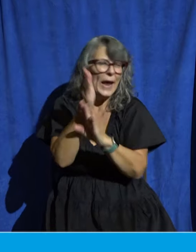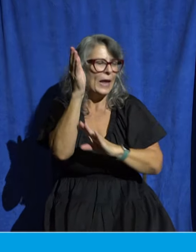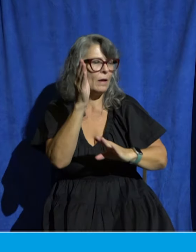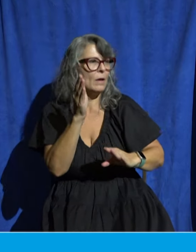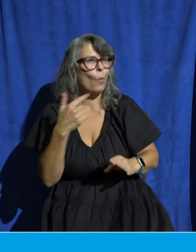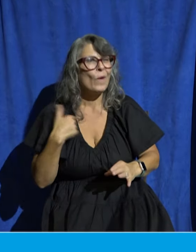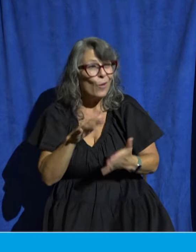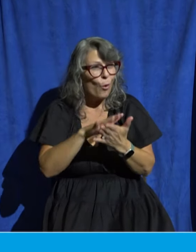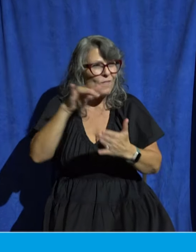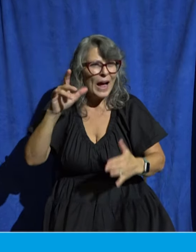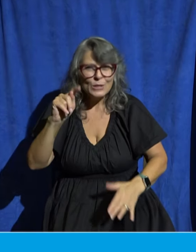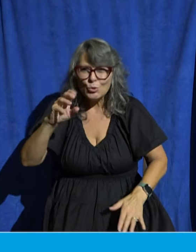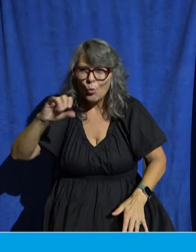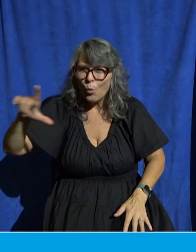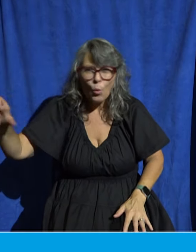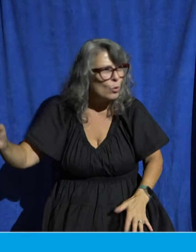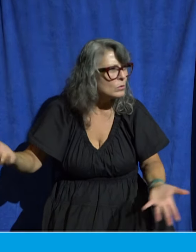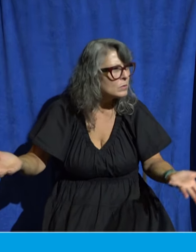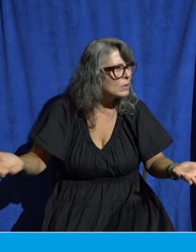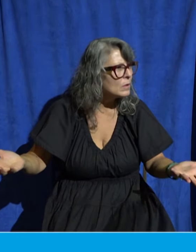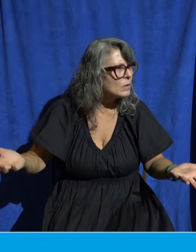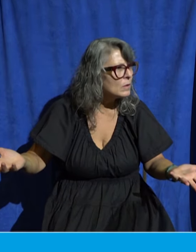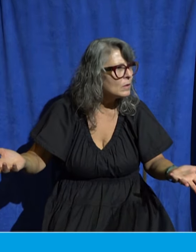what would we give glory to or what would we celebrate